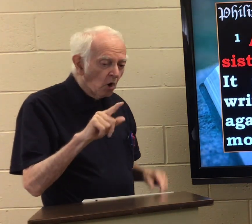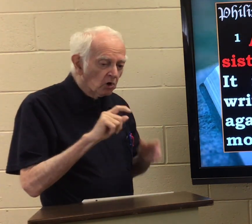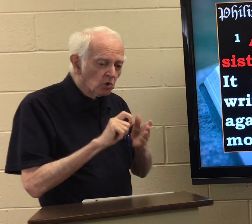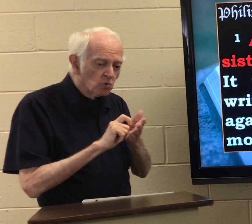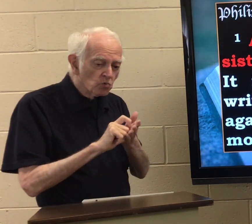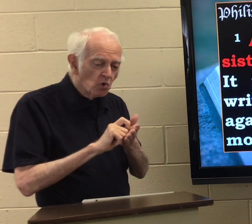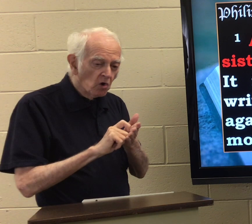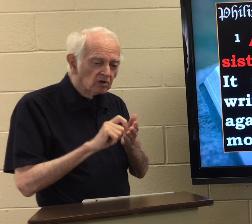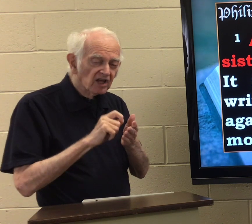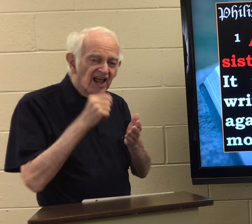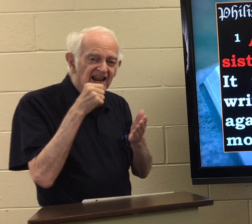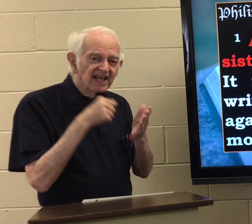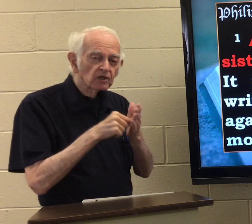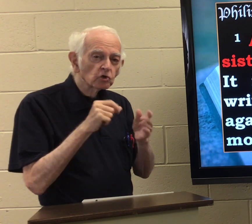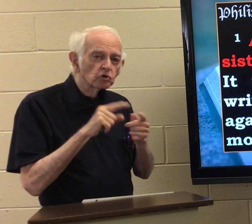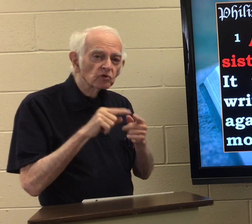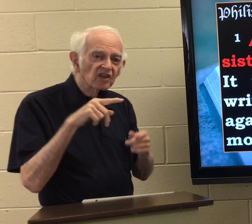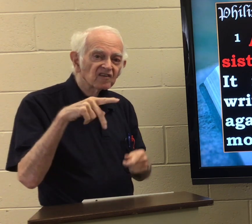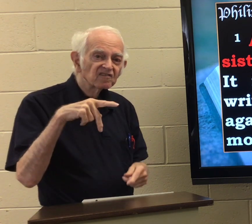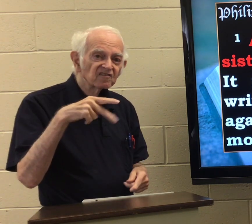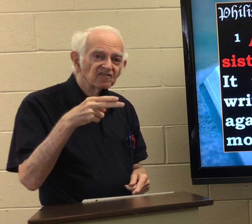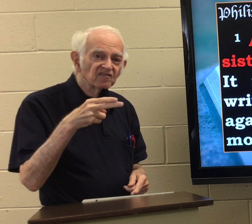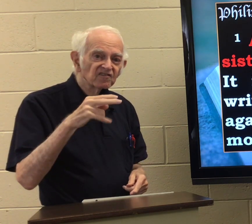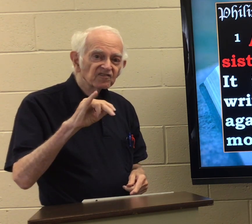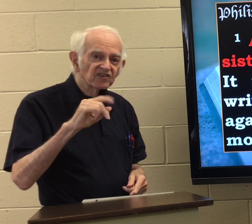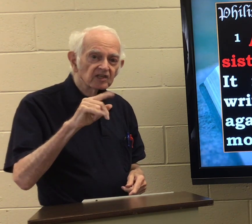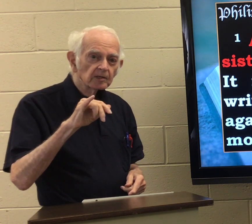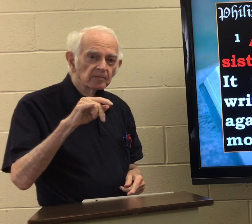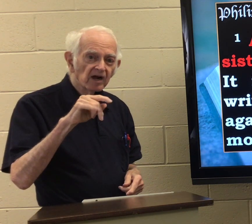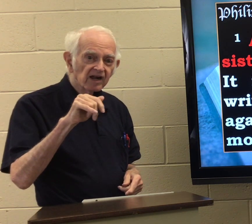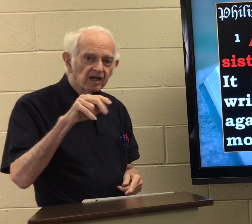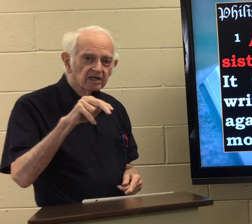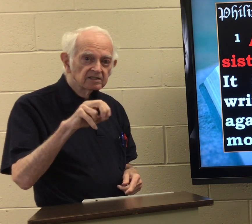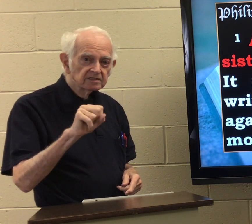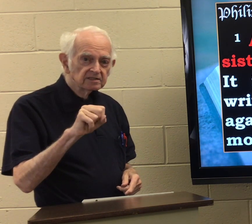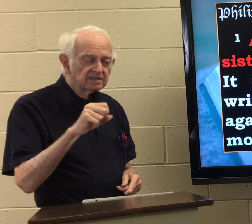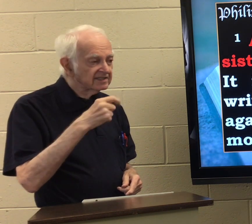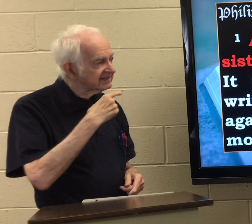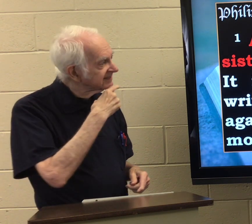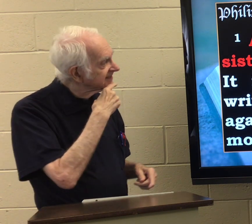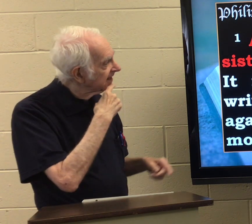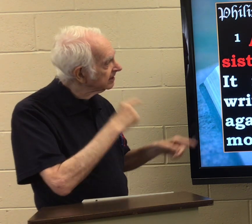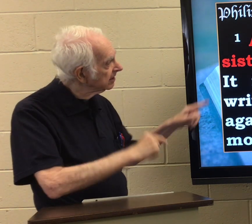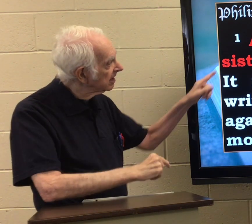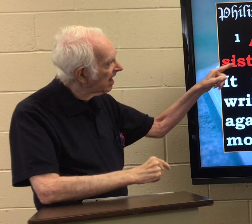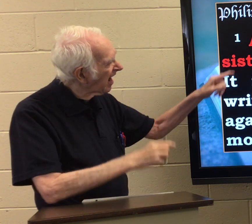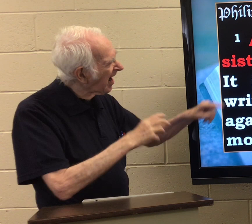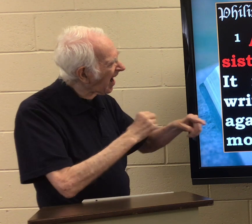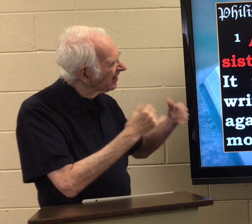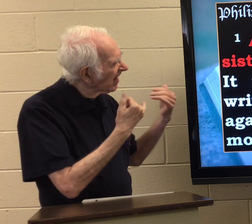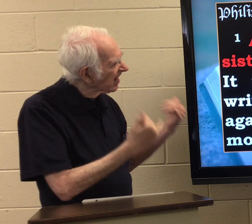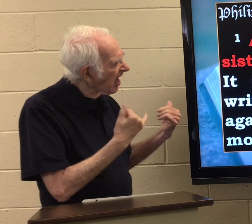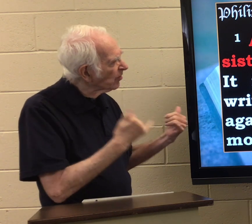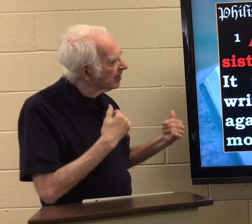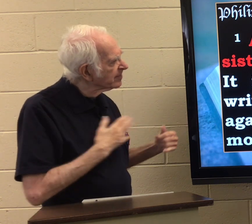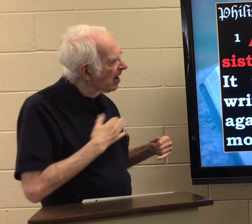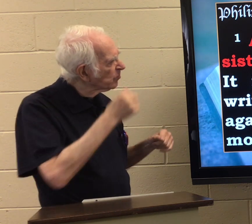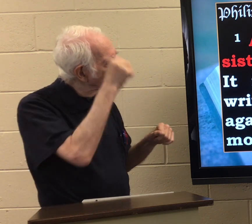Paul wrote to, or a letter to the Philippians. And he said, and now my